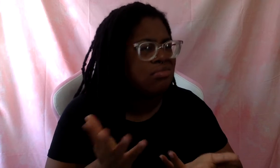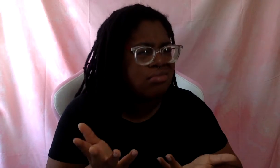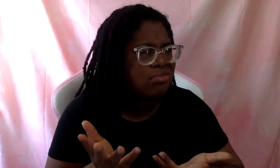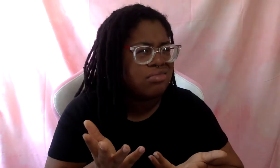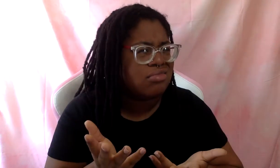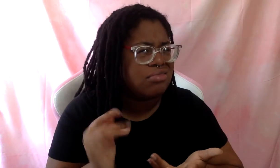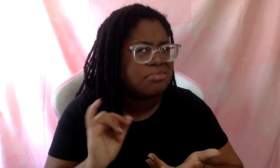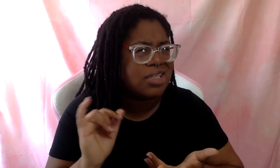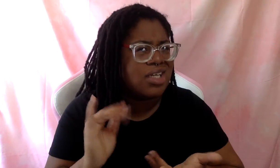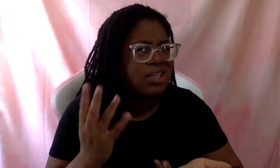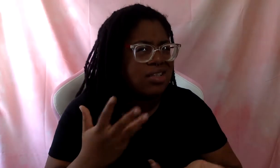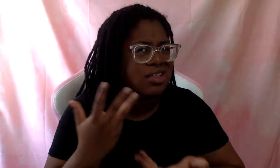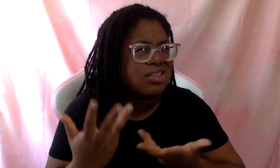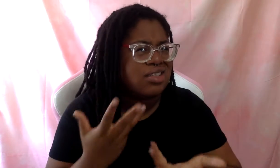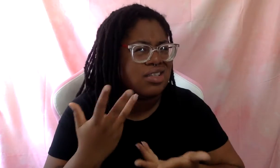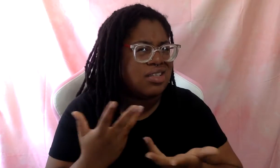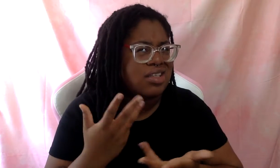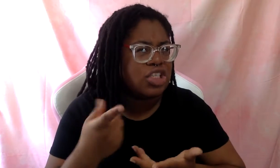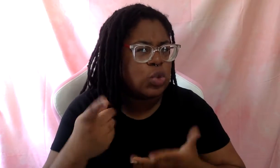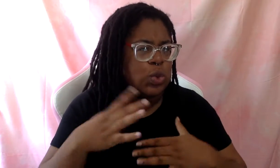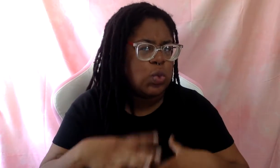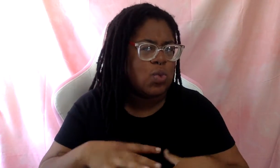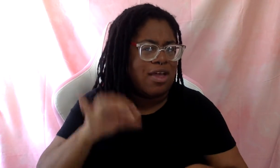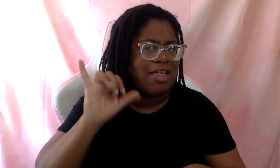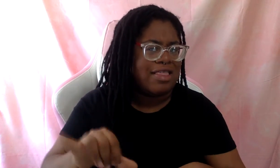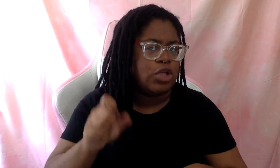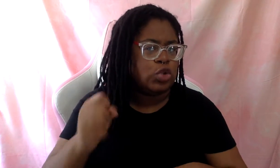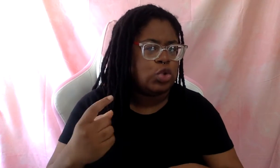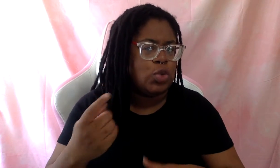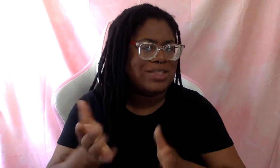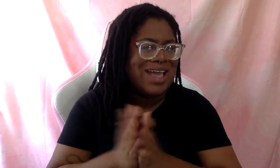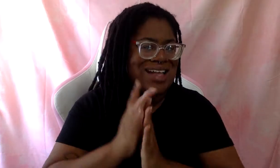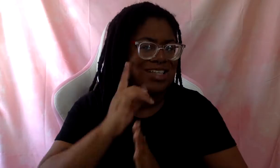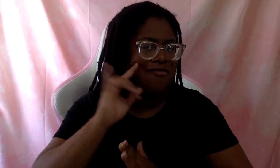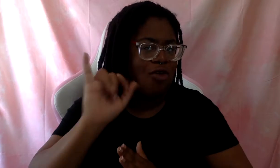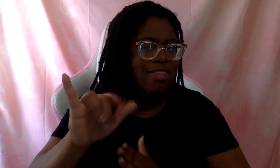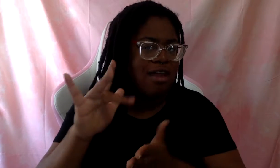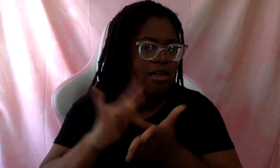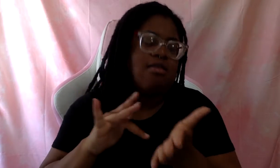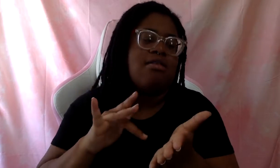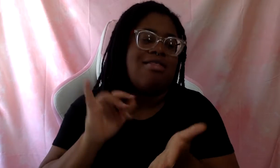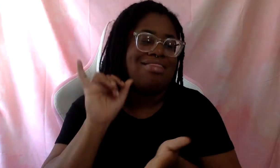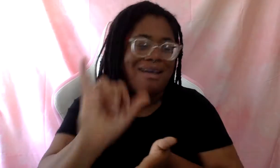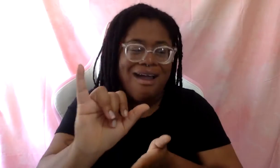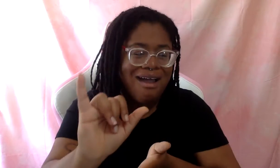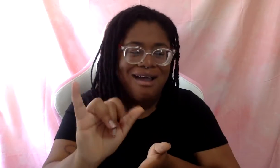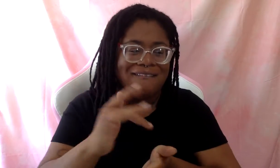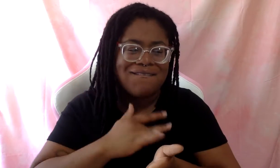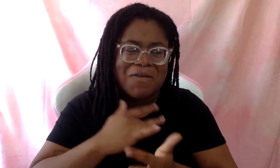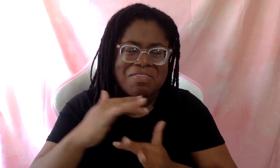giving? It's giving, well, she was wearing that. So she was asking like, that's the type of vibe that I get from that.